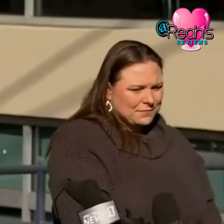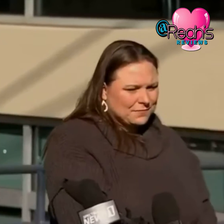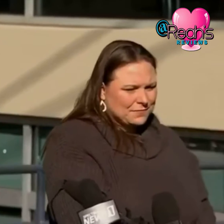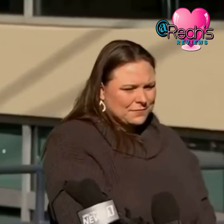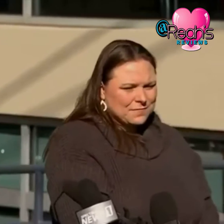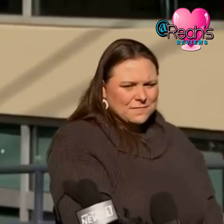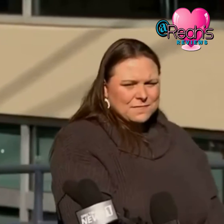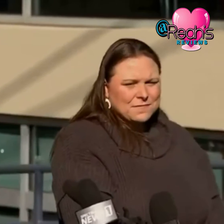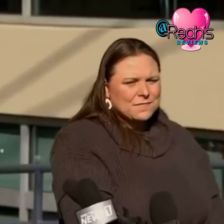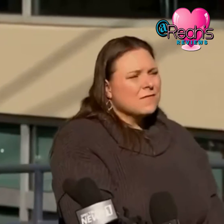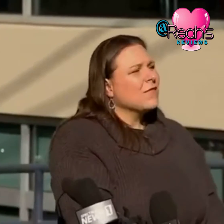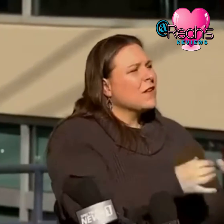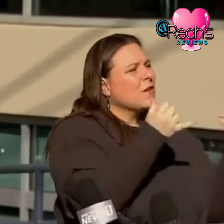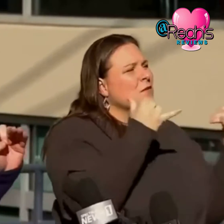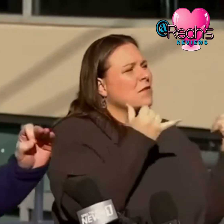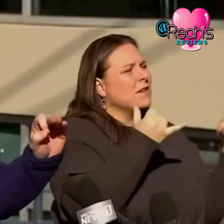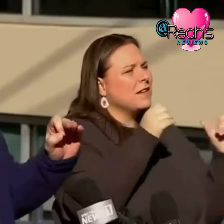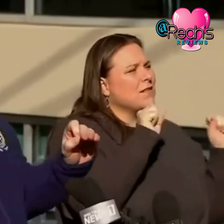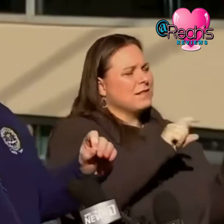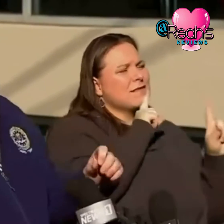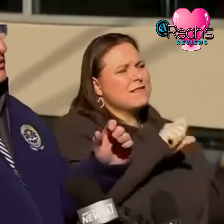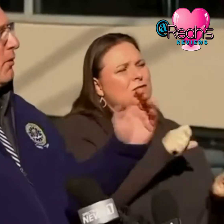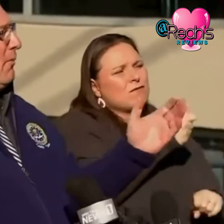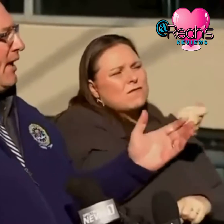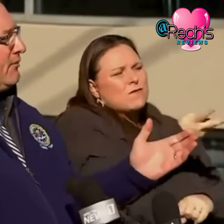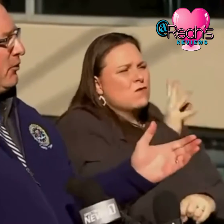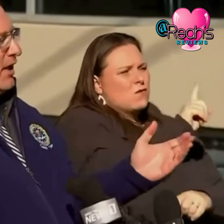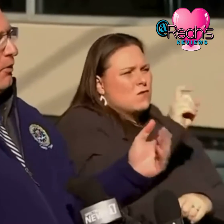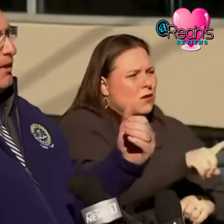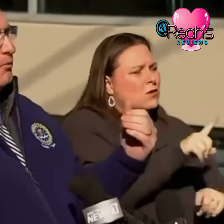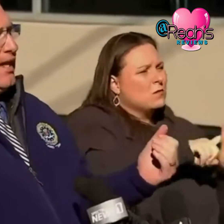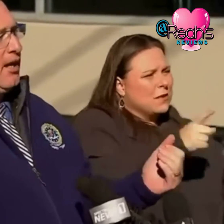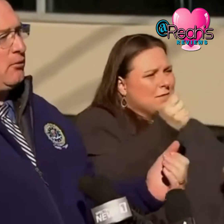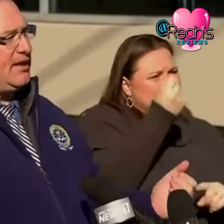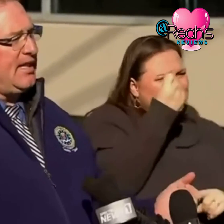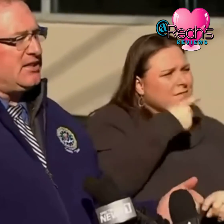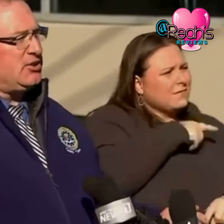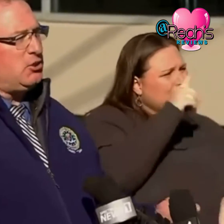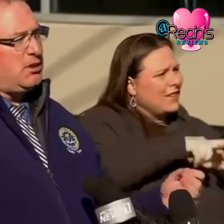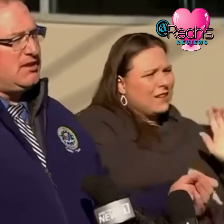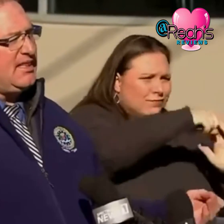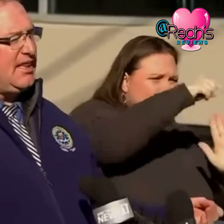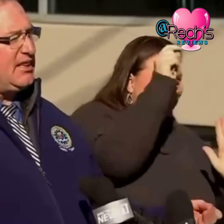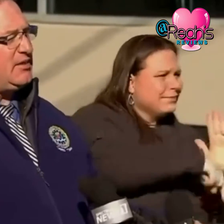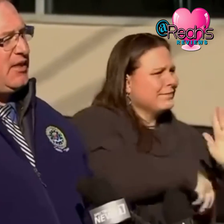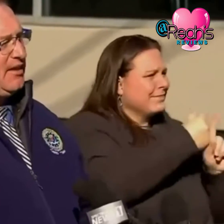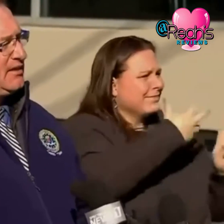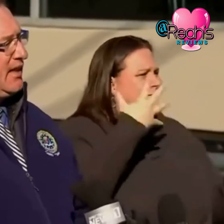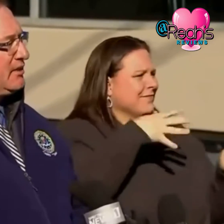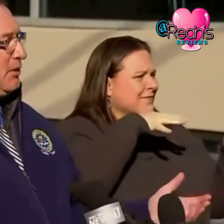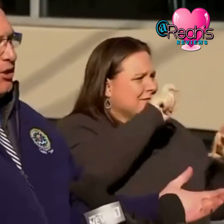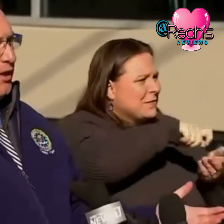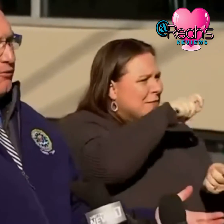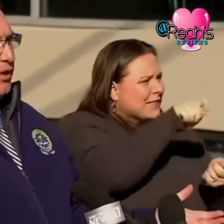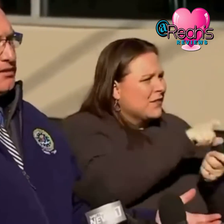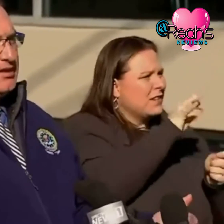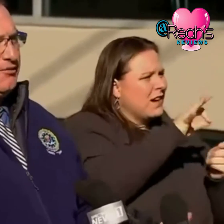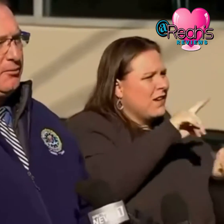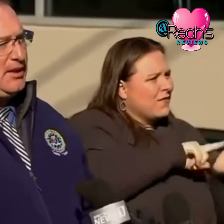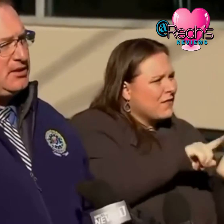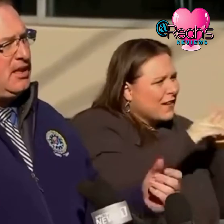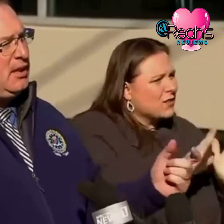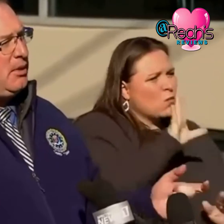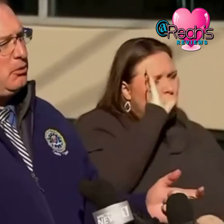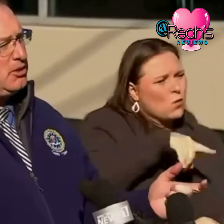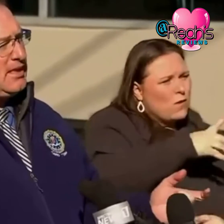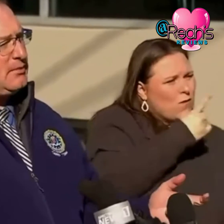all right at this time we can answer a few questions remindful that we we can't really get into too much details of the investigation we know you have questions